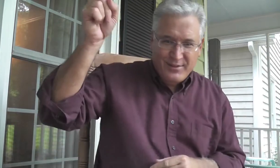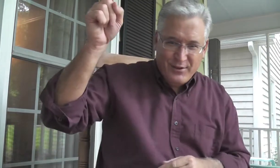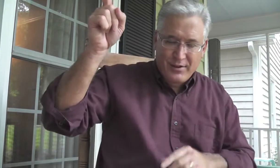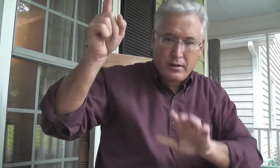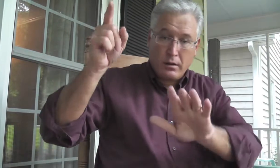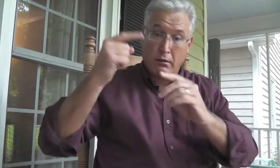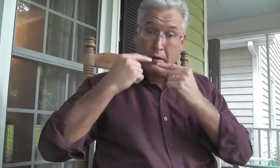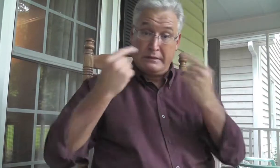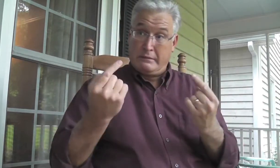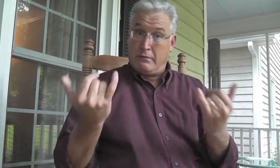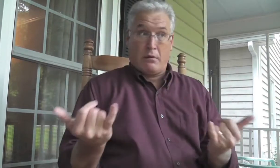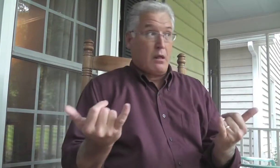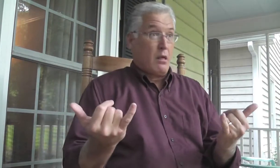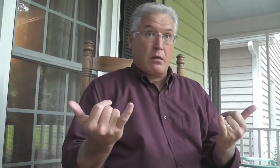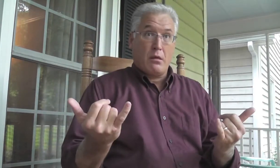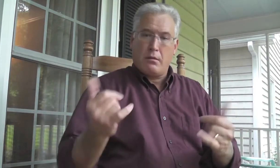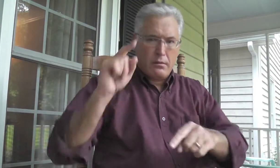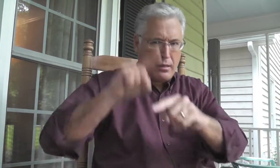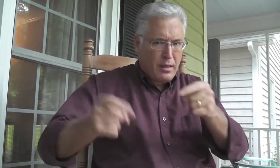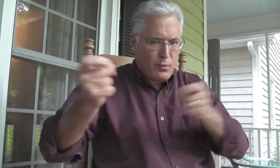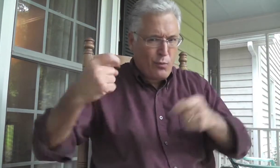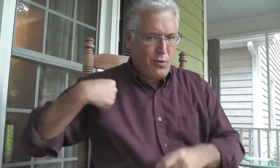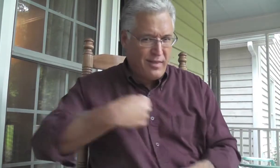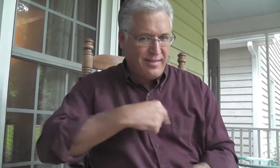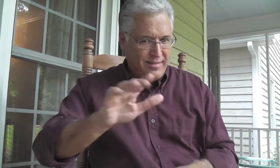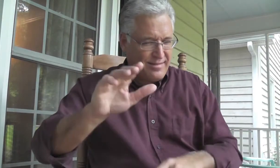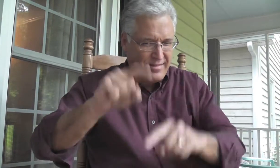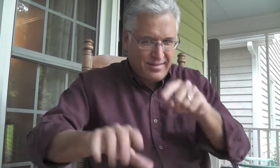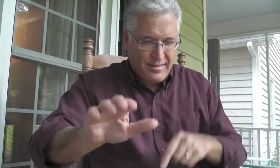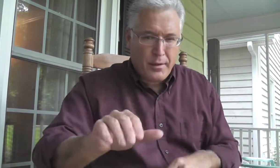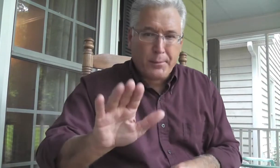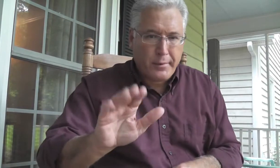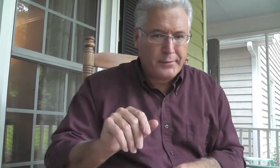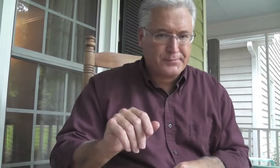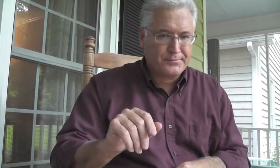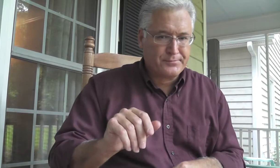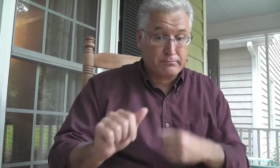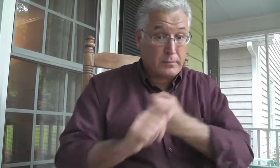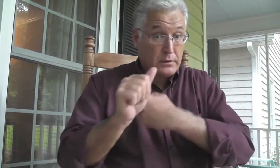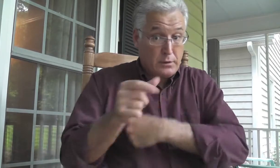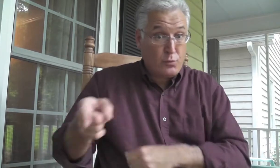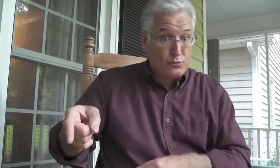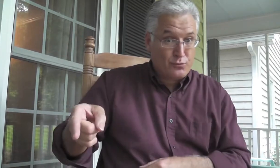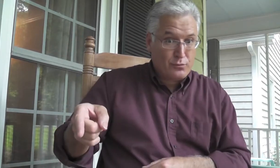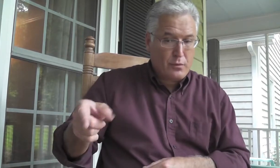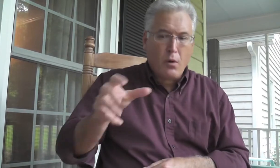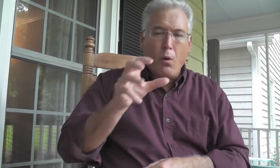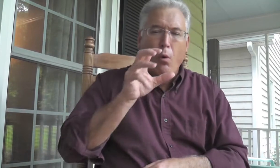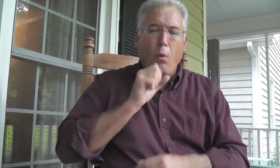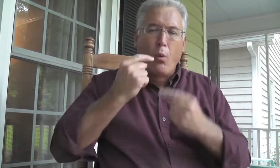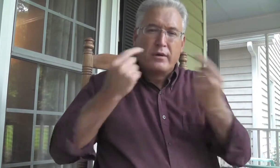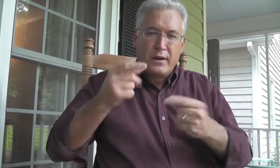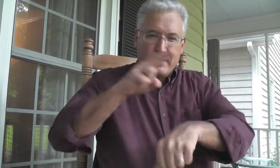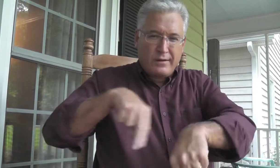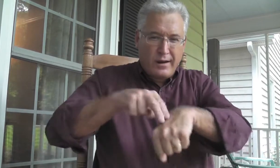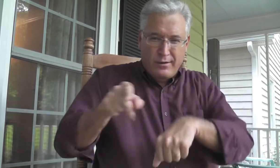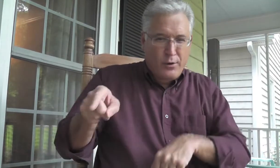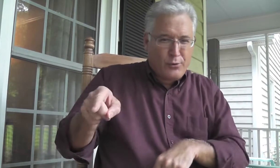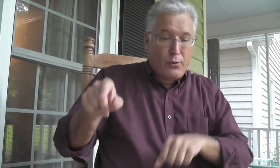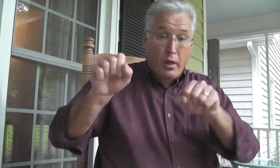we get to heaven. Right now, it doesn't have control over us. No. But there is still danger there.